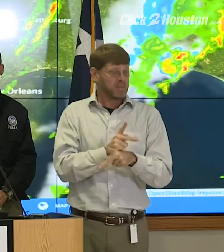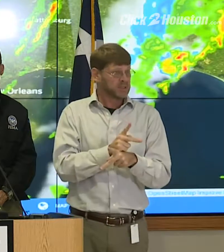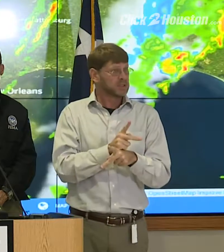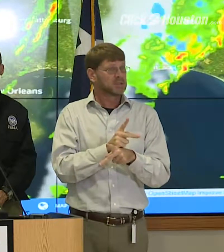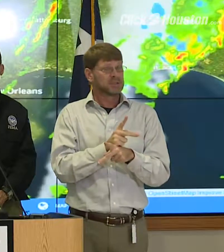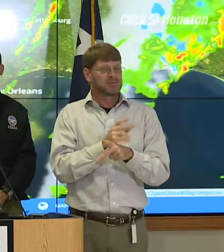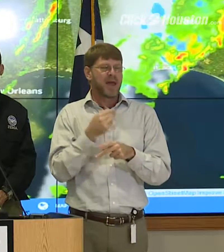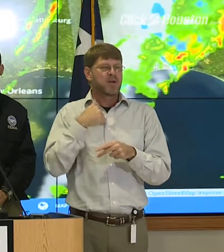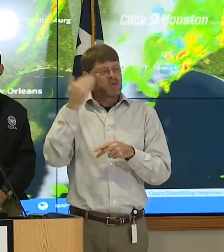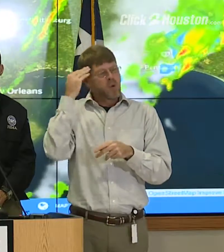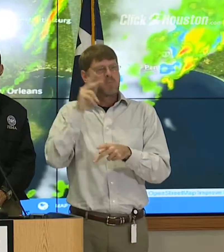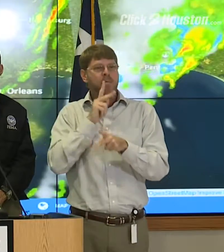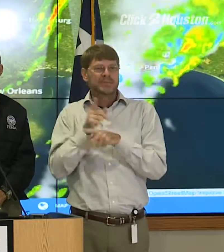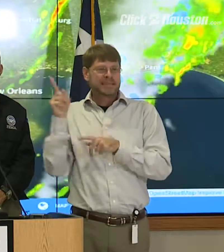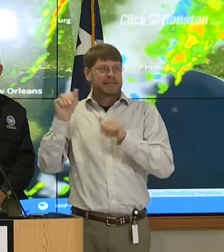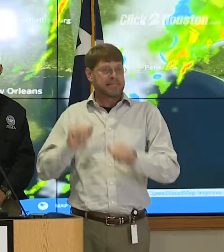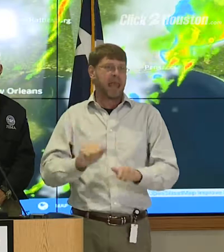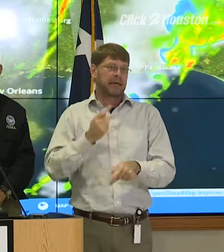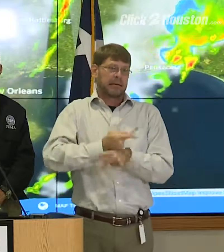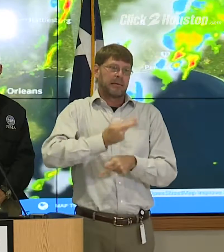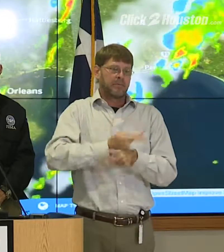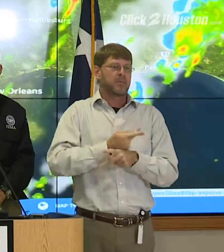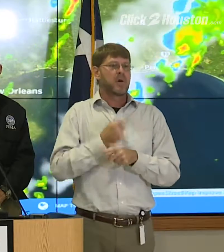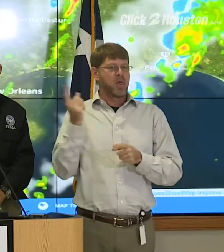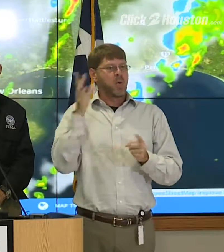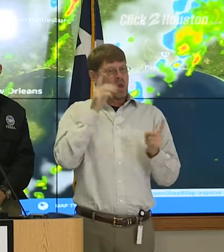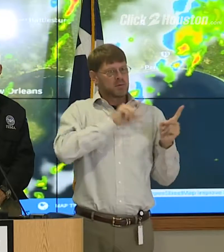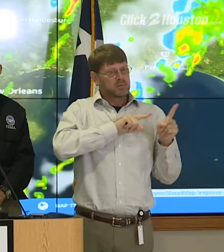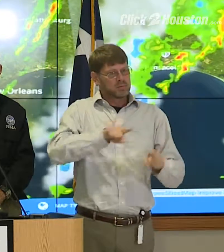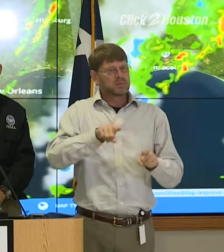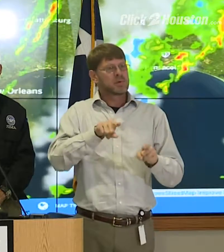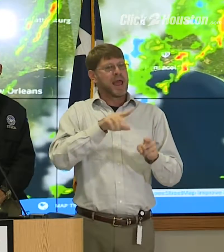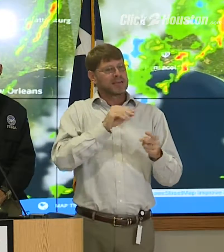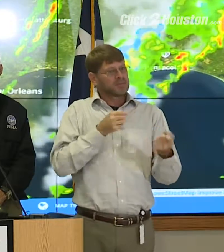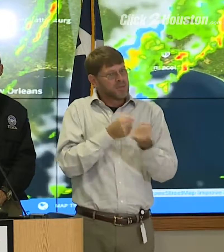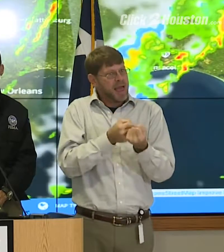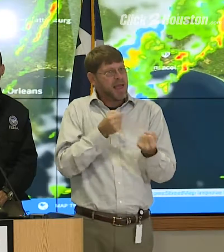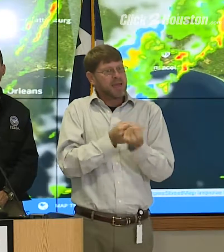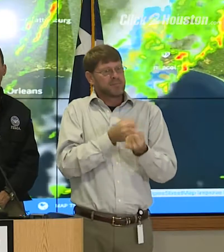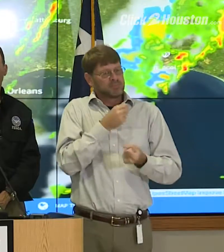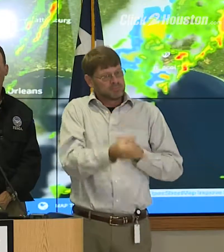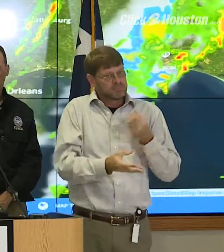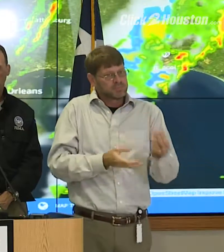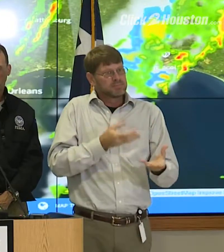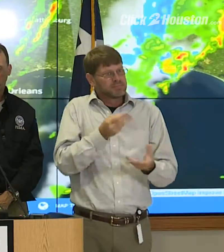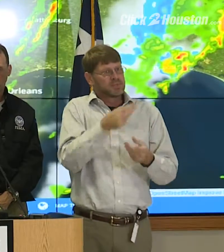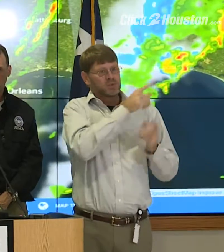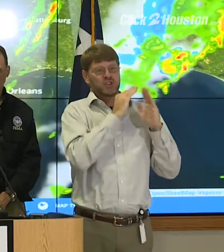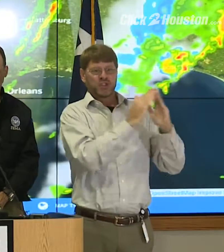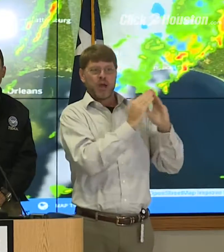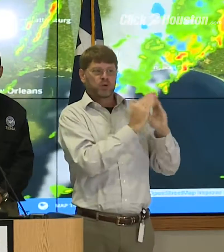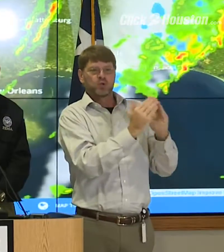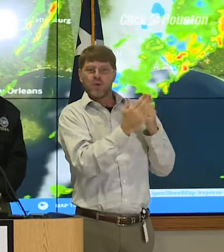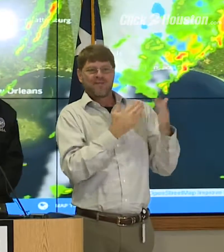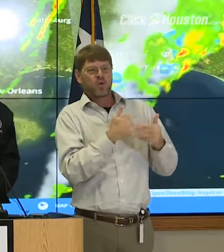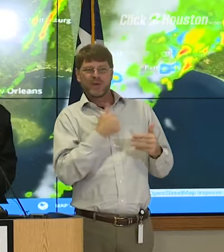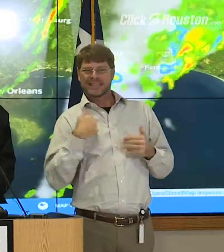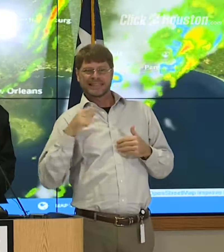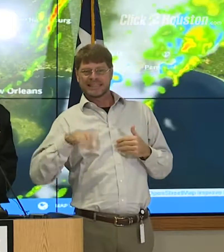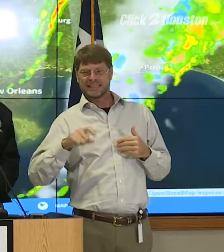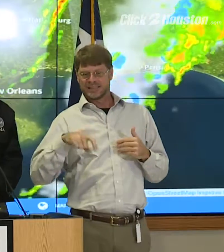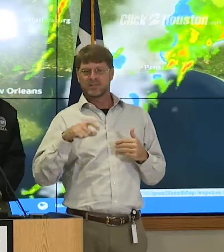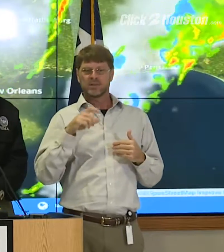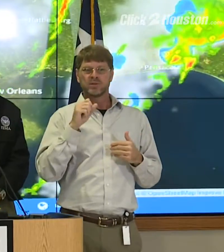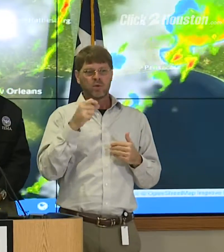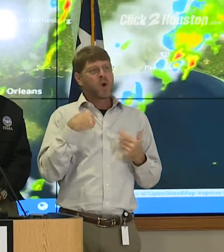I know these are promises they can keep that they will come in and backfill and supply those those shelters or whatever we need. So